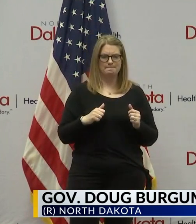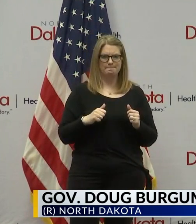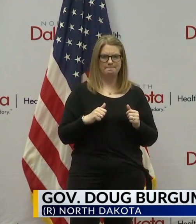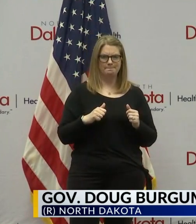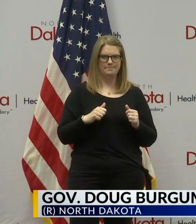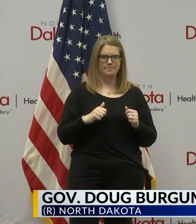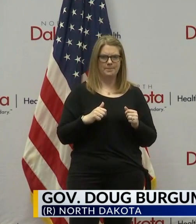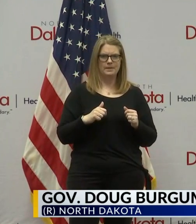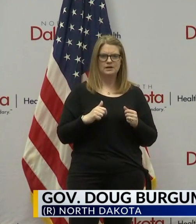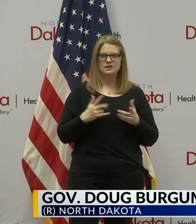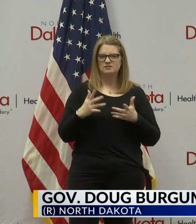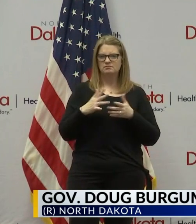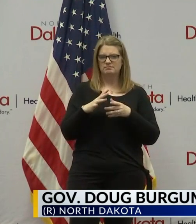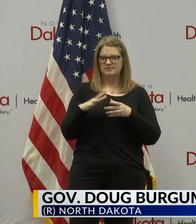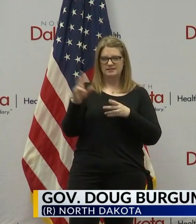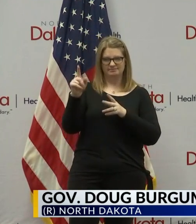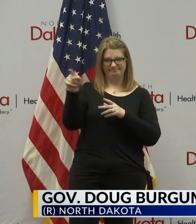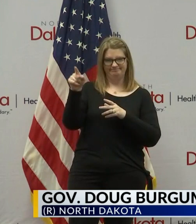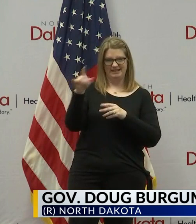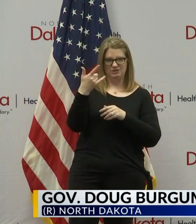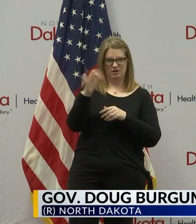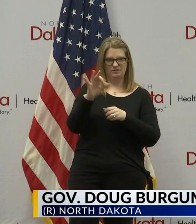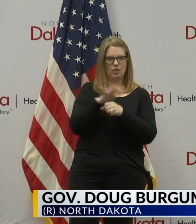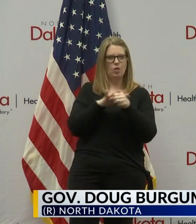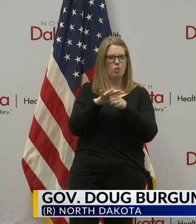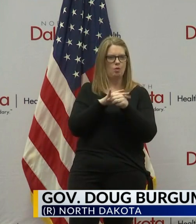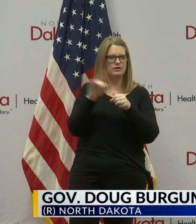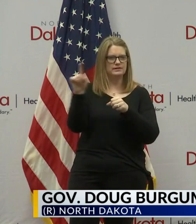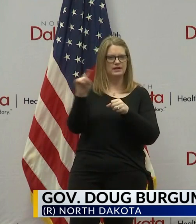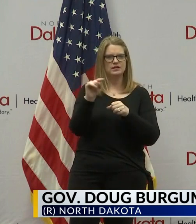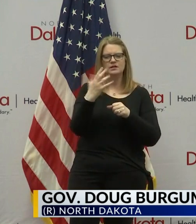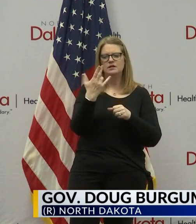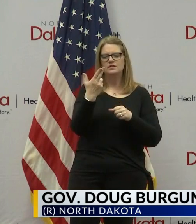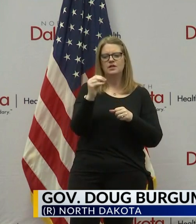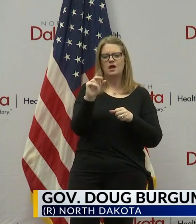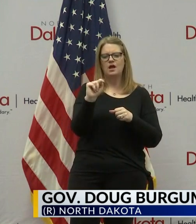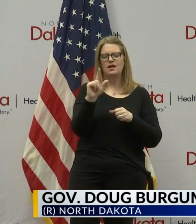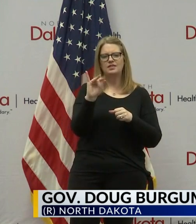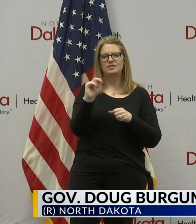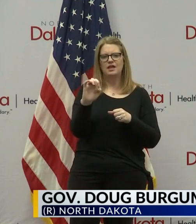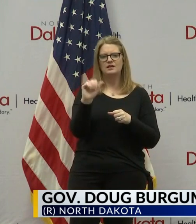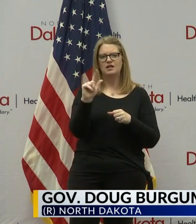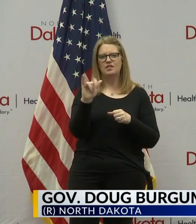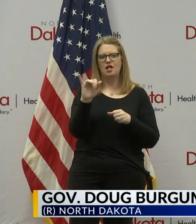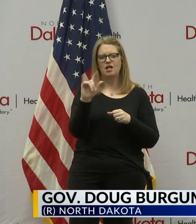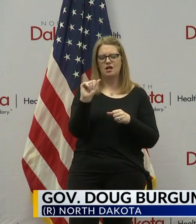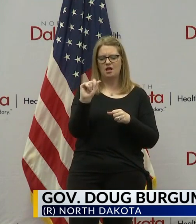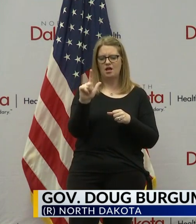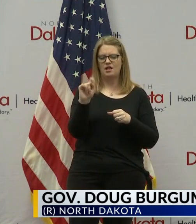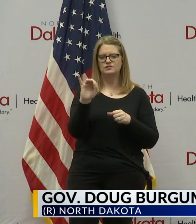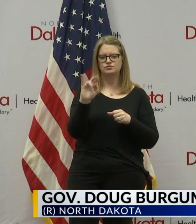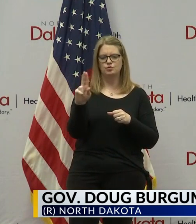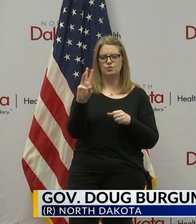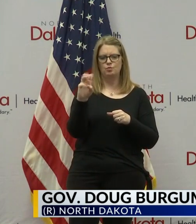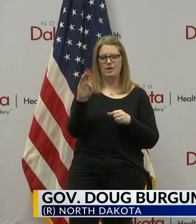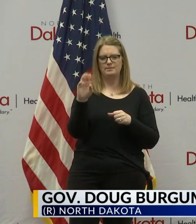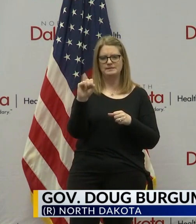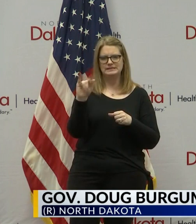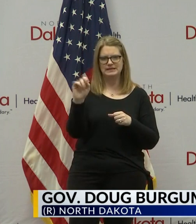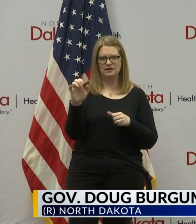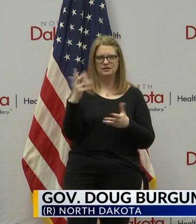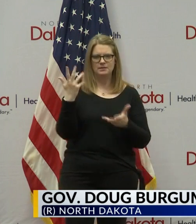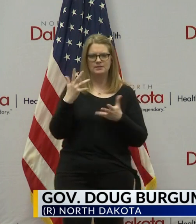locals in Grand Forks can find that hotline number, I'm sure, on the Alltrue website as well. And we'll maybe